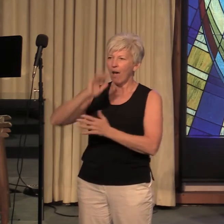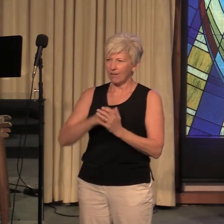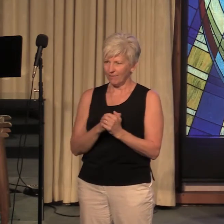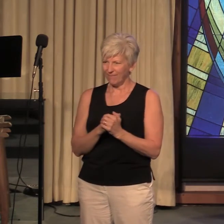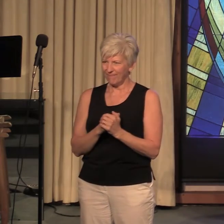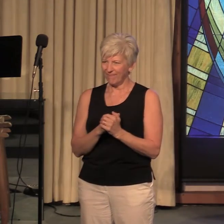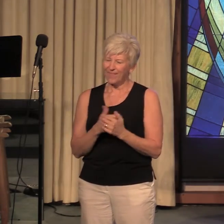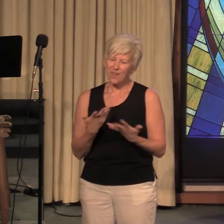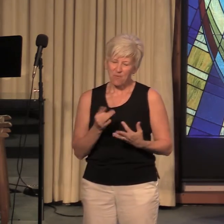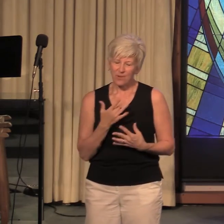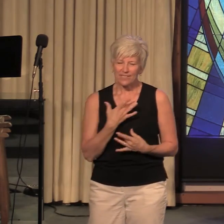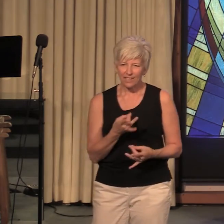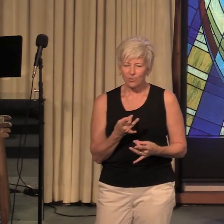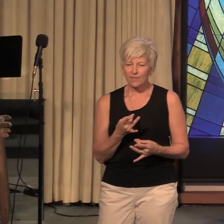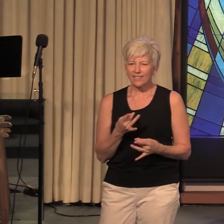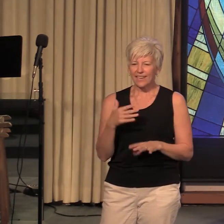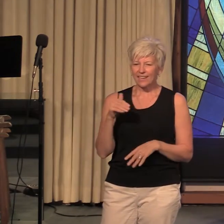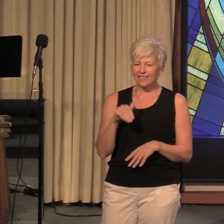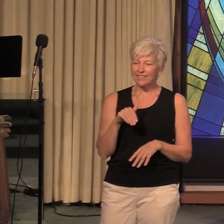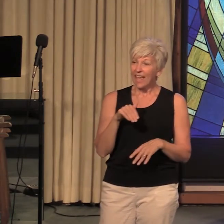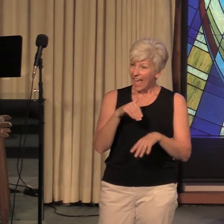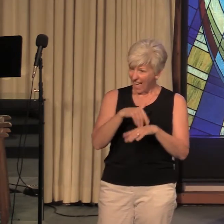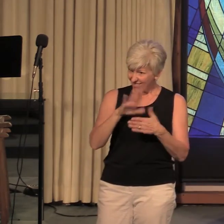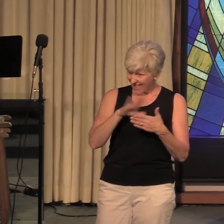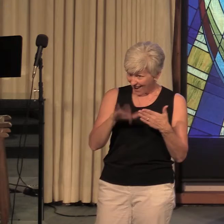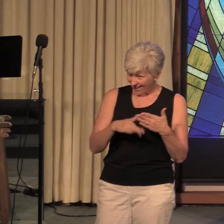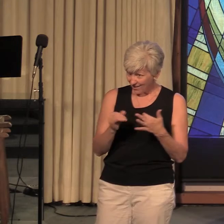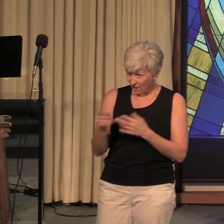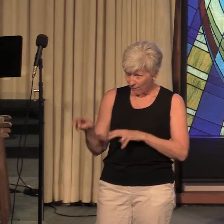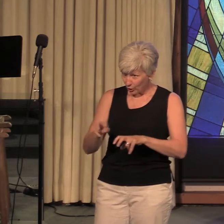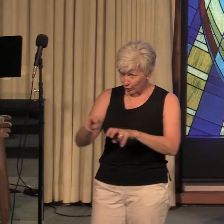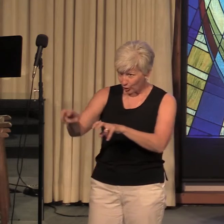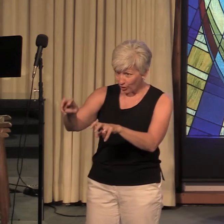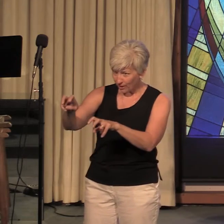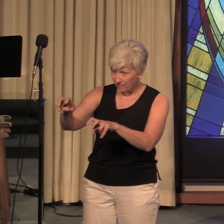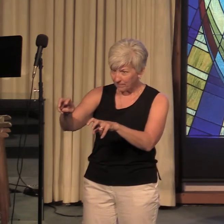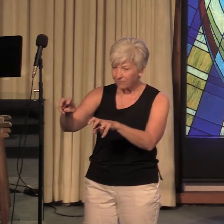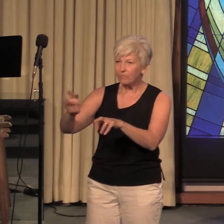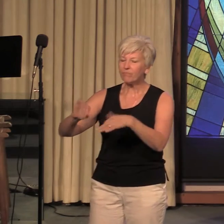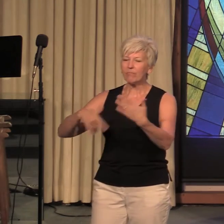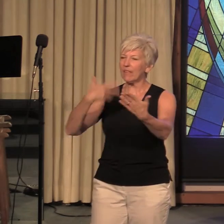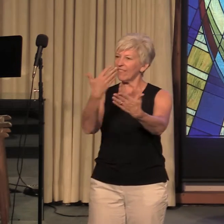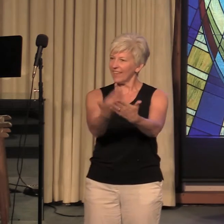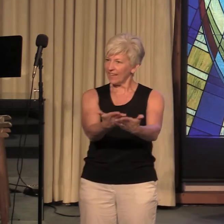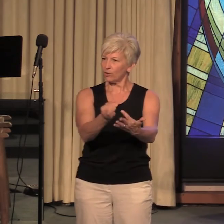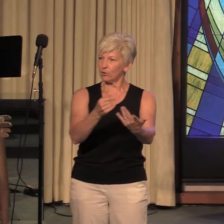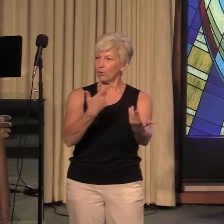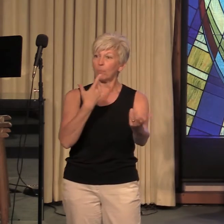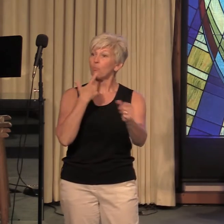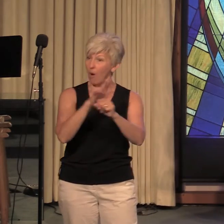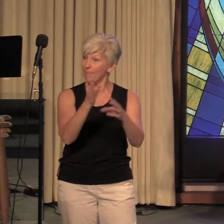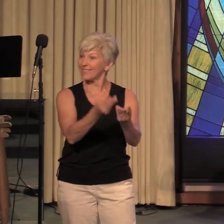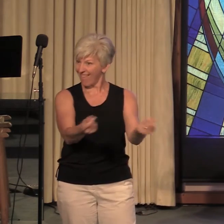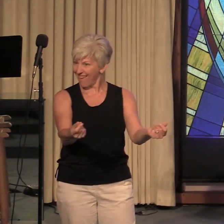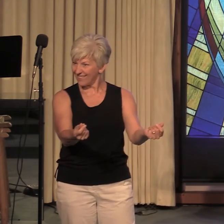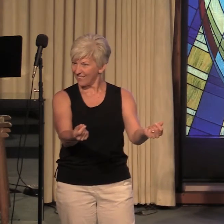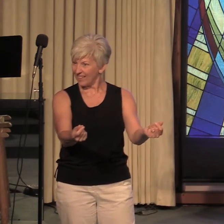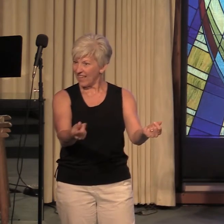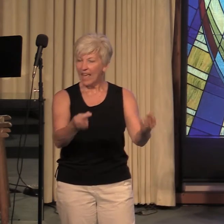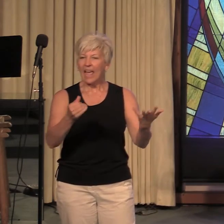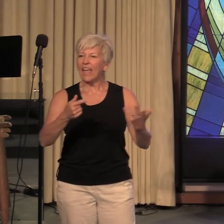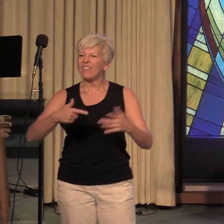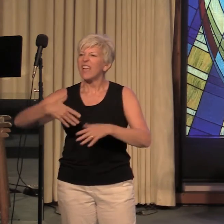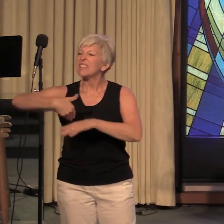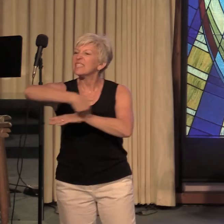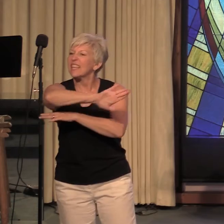what's interesting is that at the end of their journey they come to the promised land and they send out some